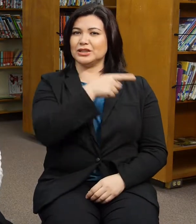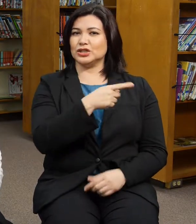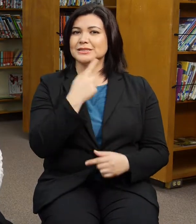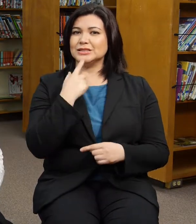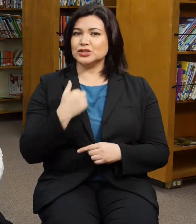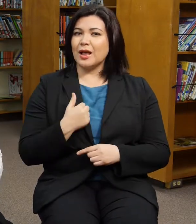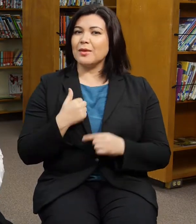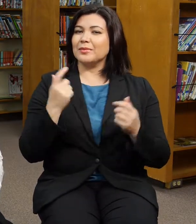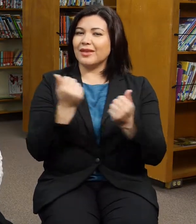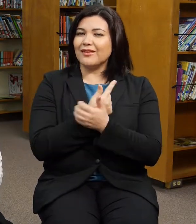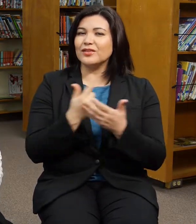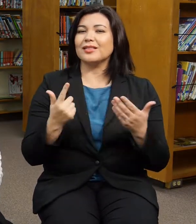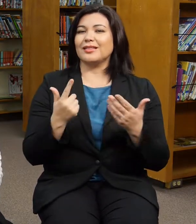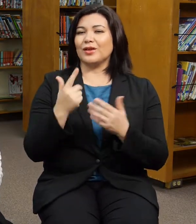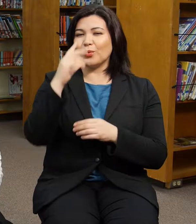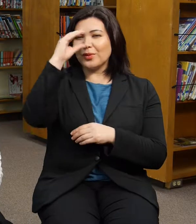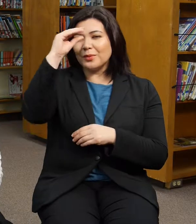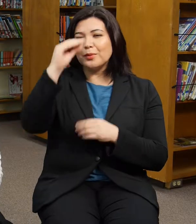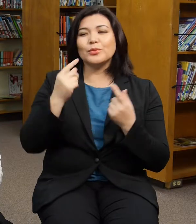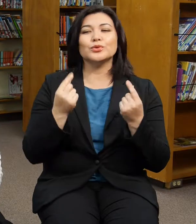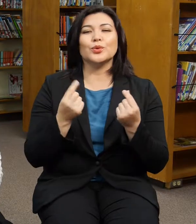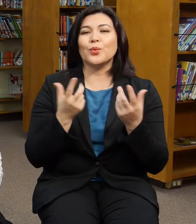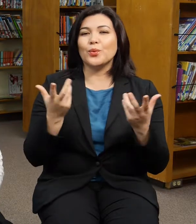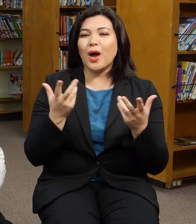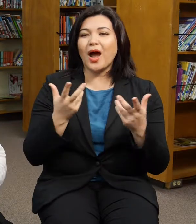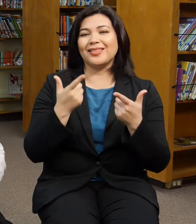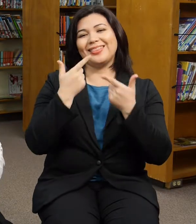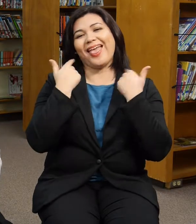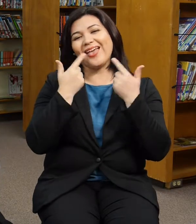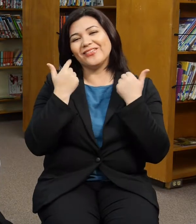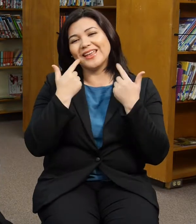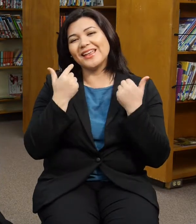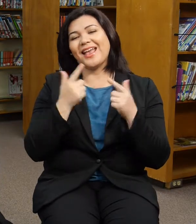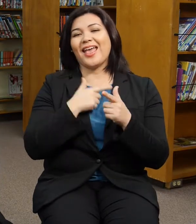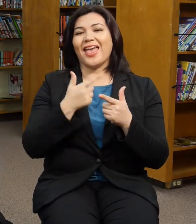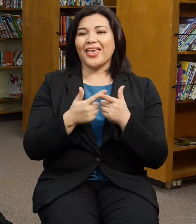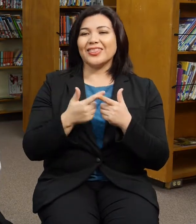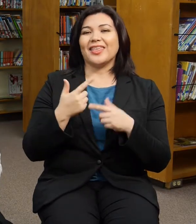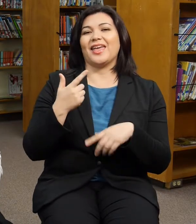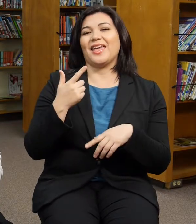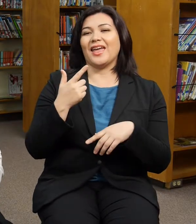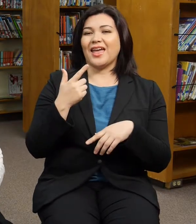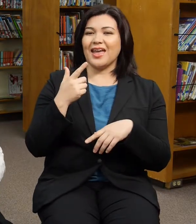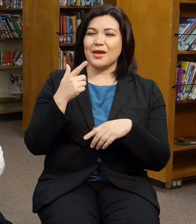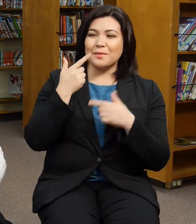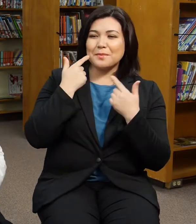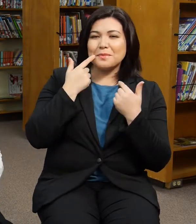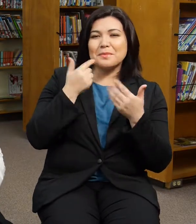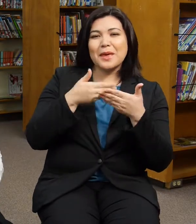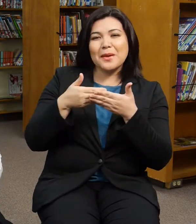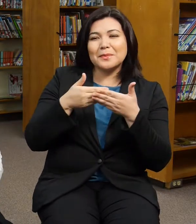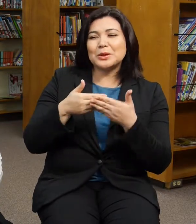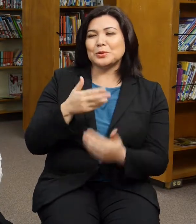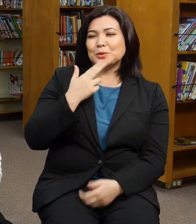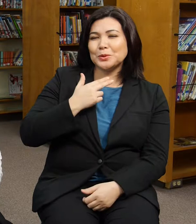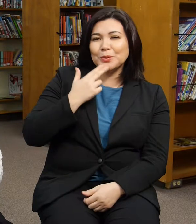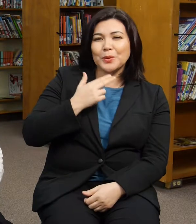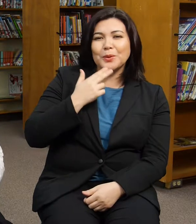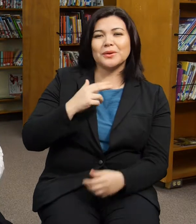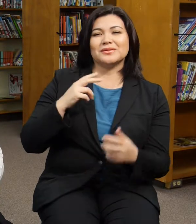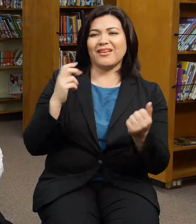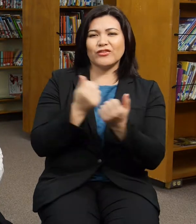child was doing, and she was laughing, and she was like, oh, look at that baby, so cute, and, you know, know, I